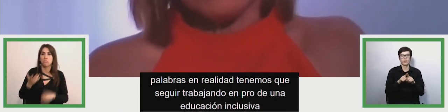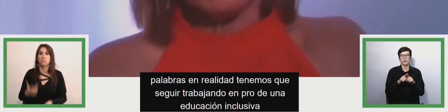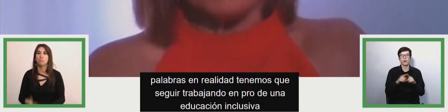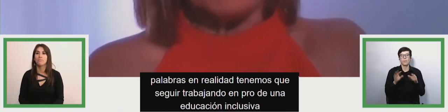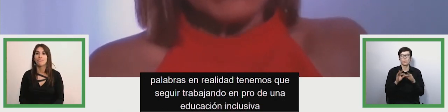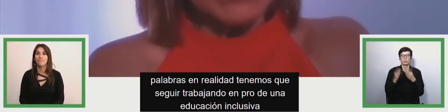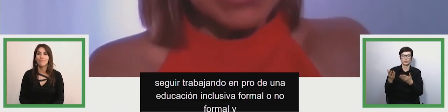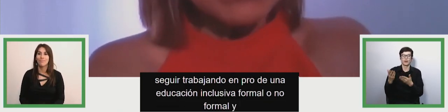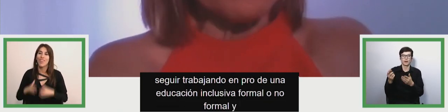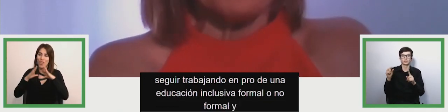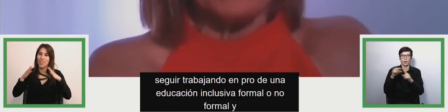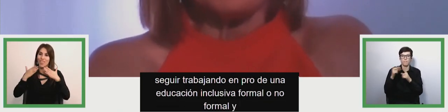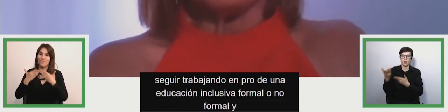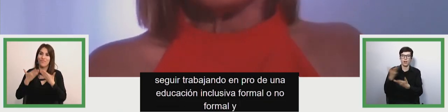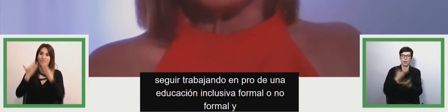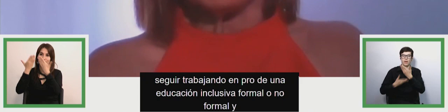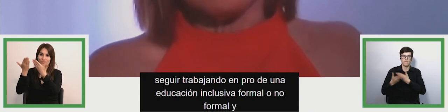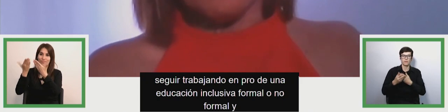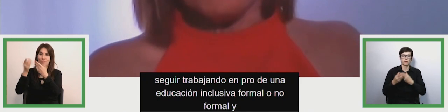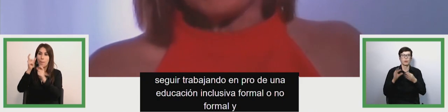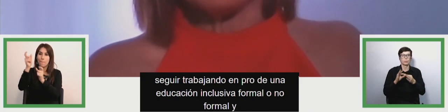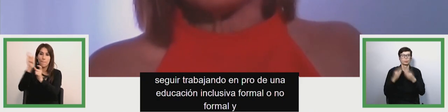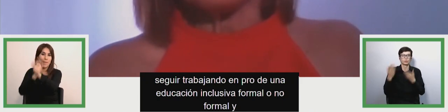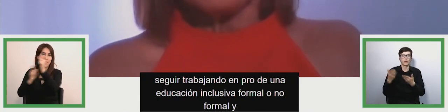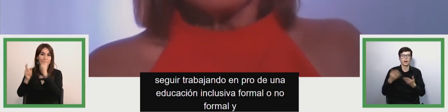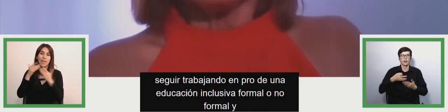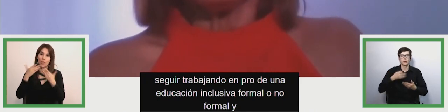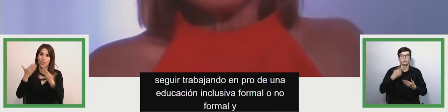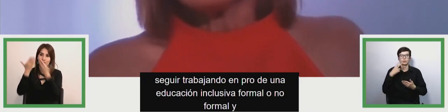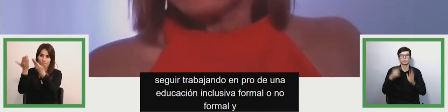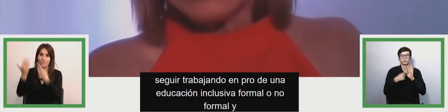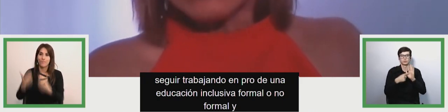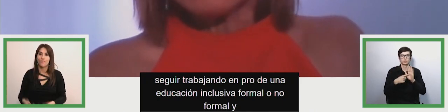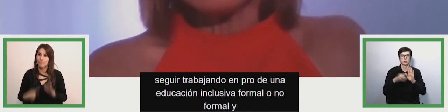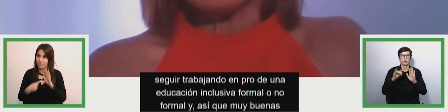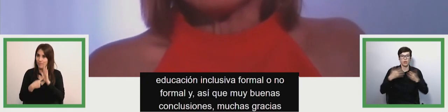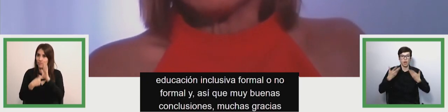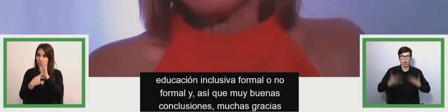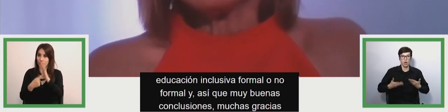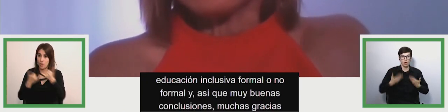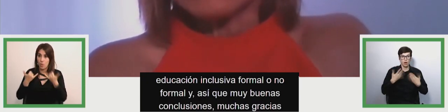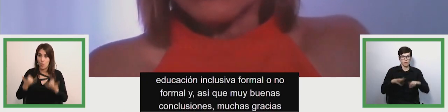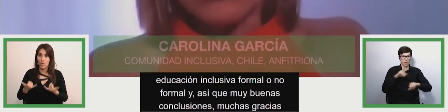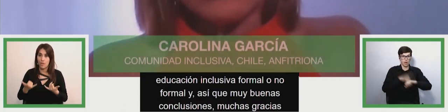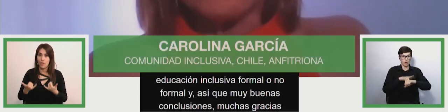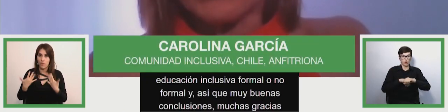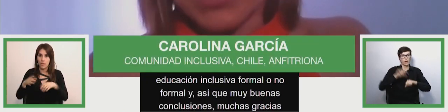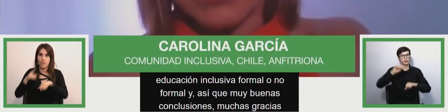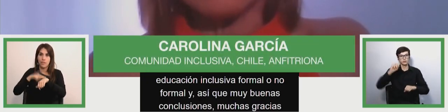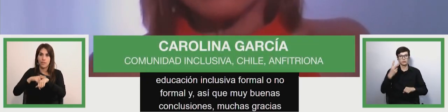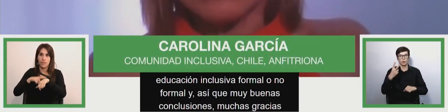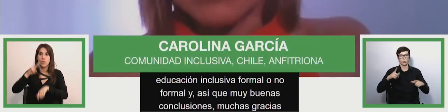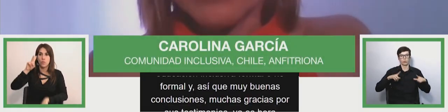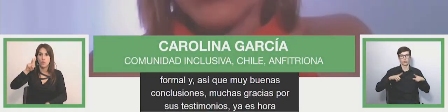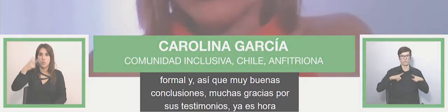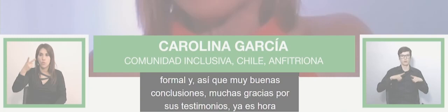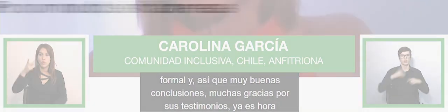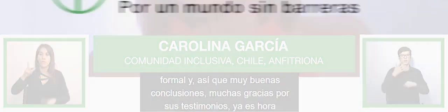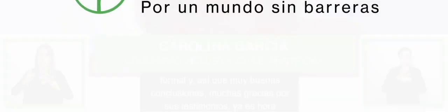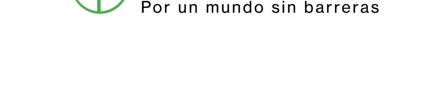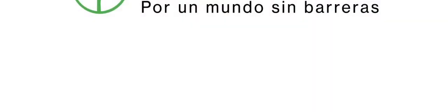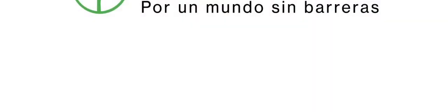good, we have to continue working for an inclusive education, formal or non-formal.